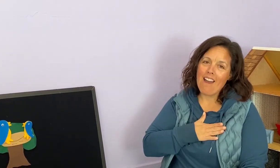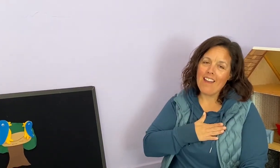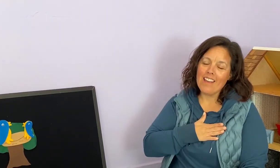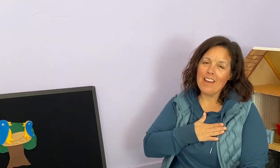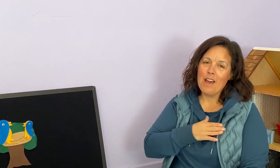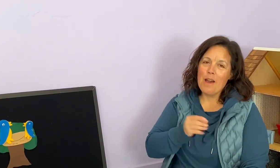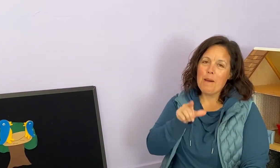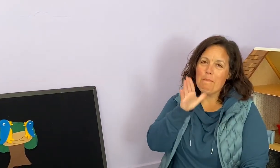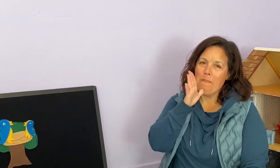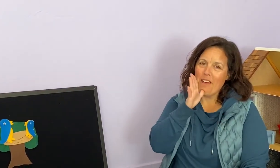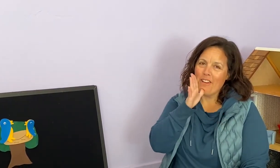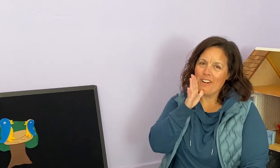mother.